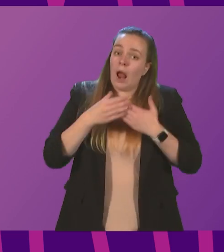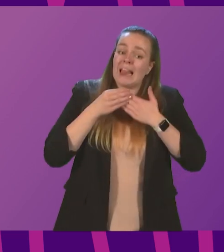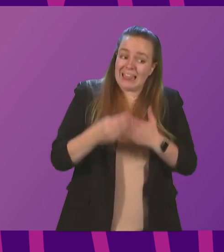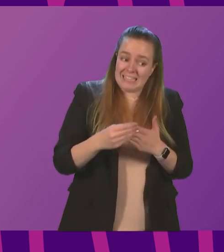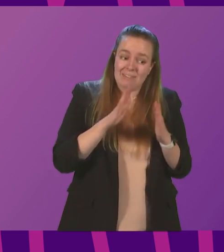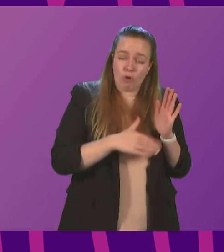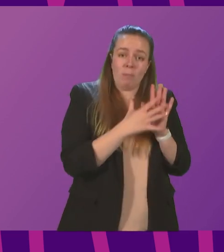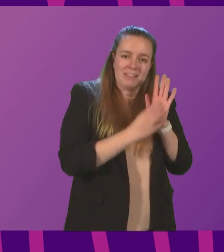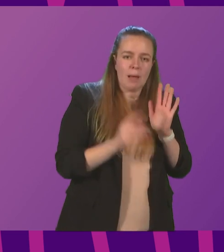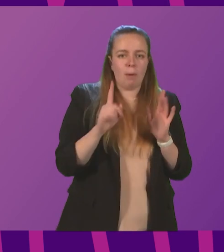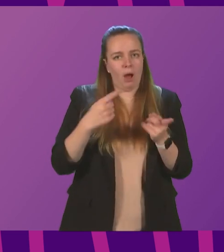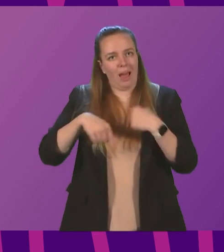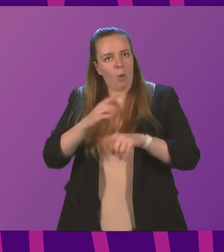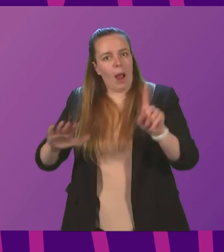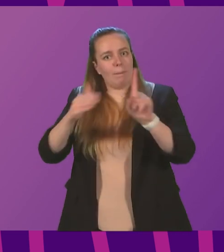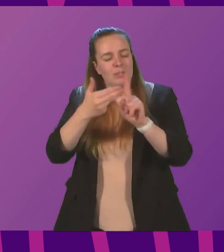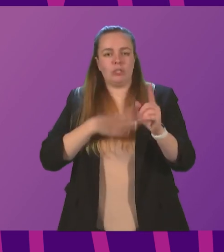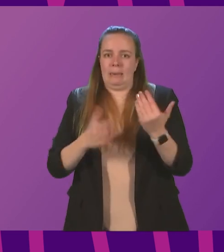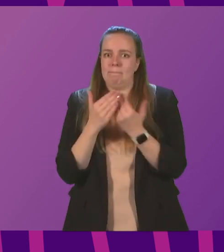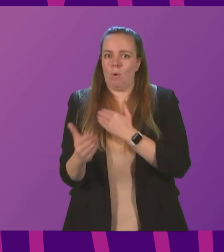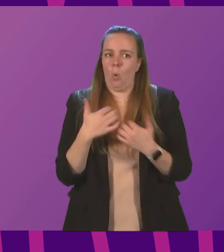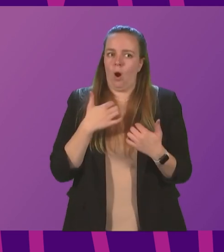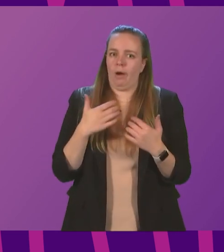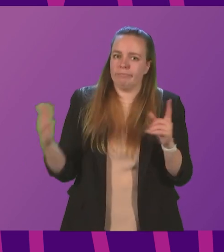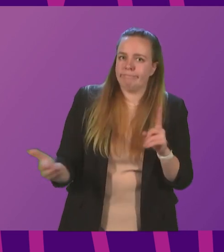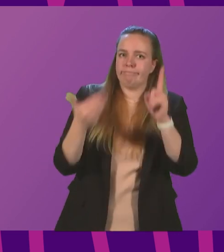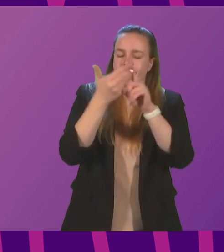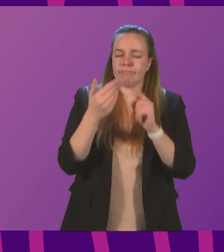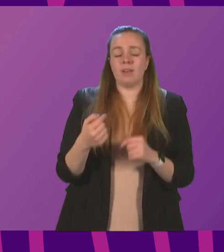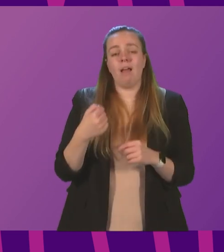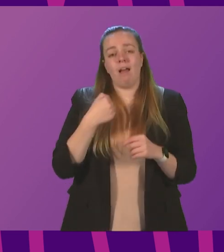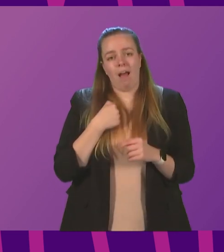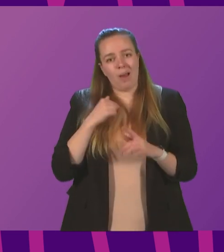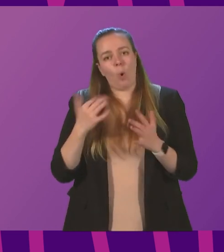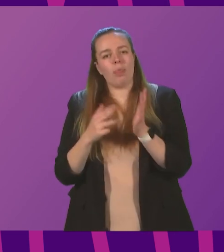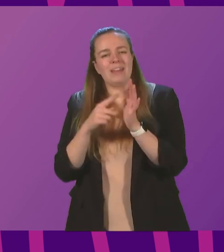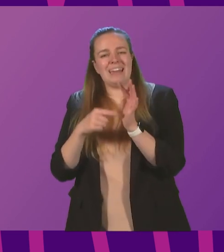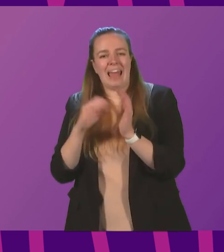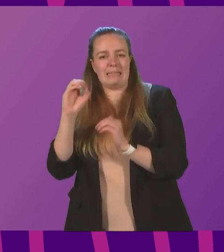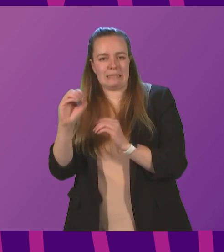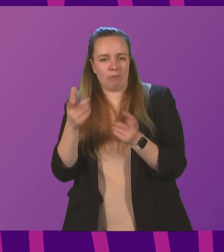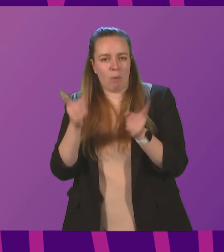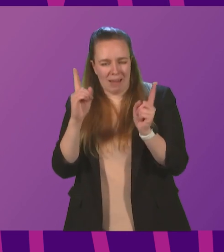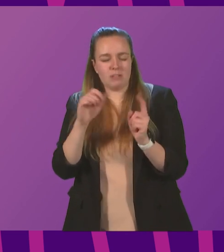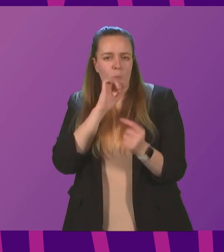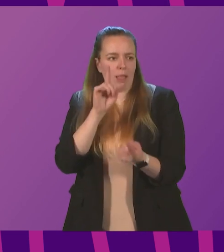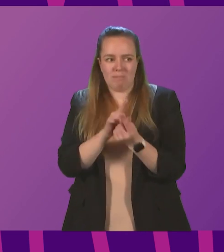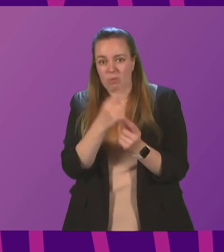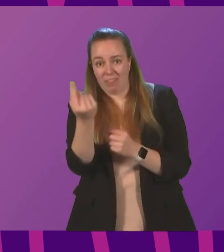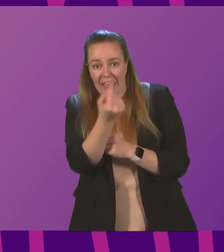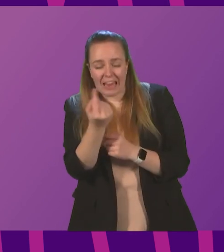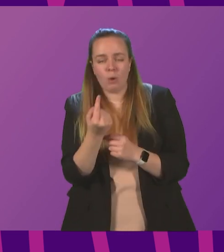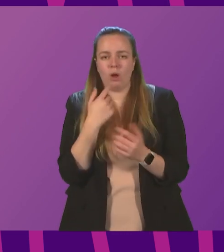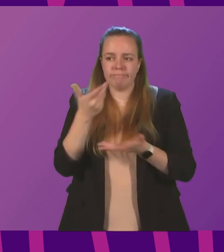example, but we have to up our ambition even further. I, or the Net Zero Minister, of course, will meet with anybody to discuss how we take